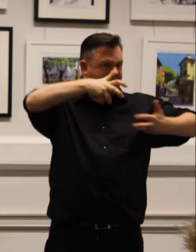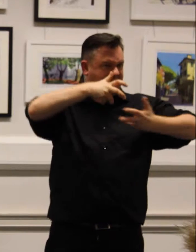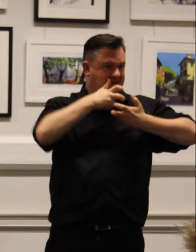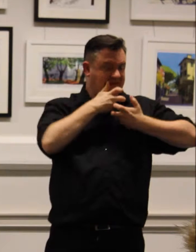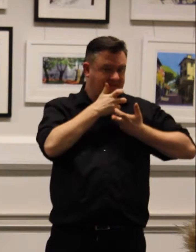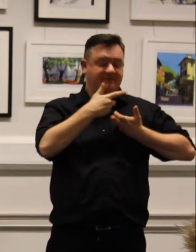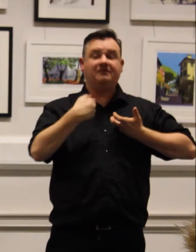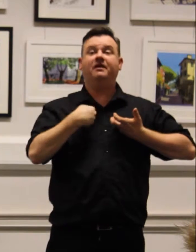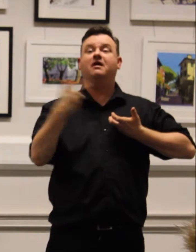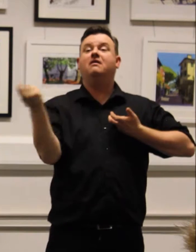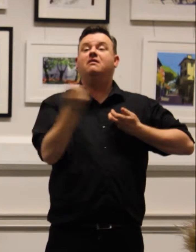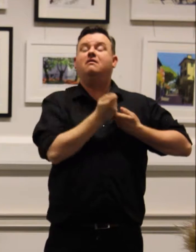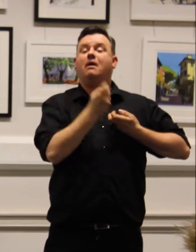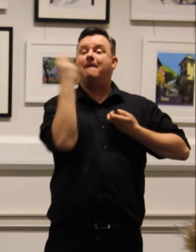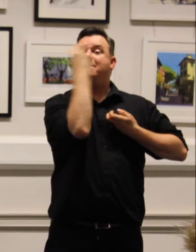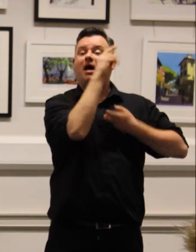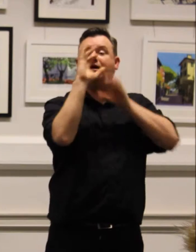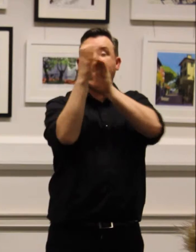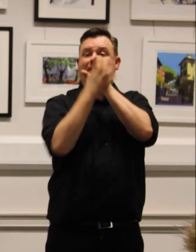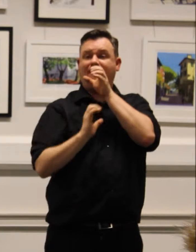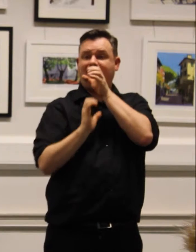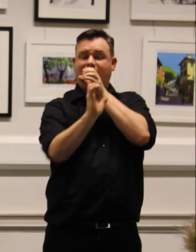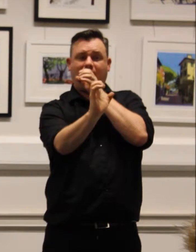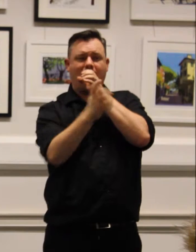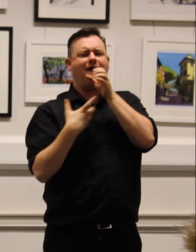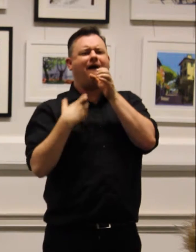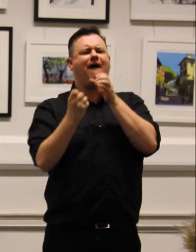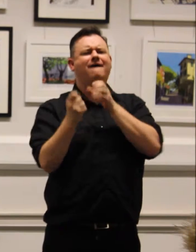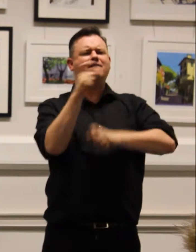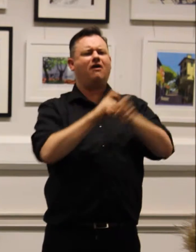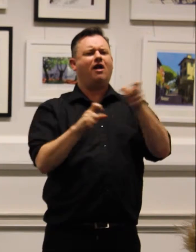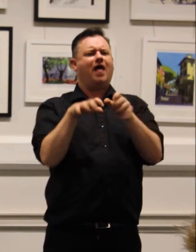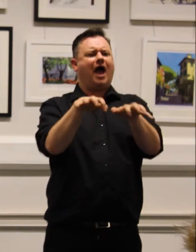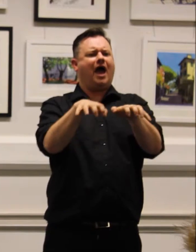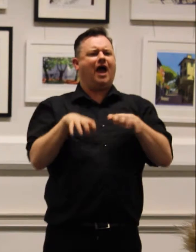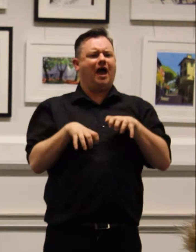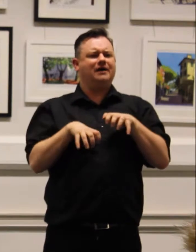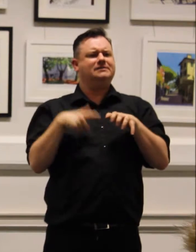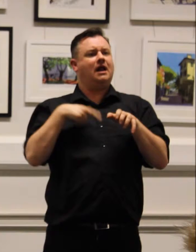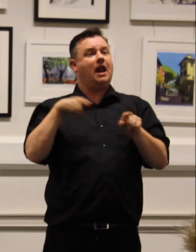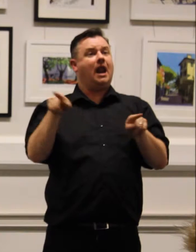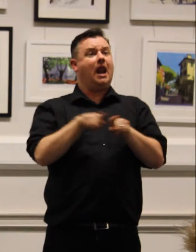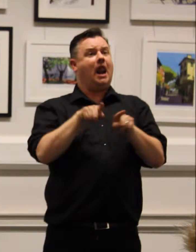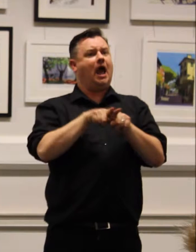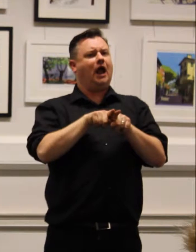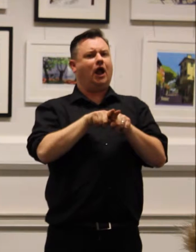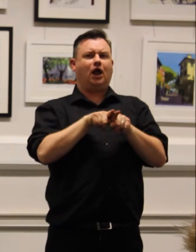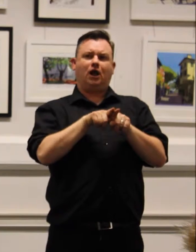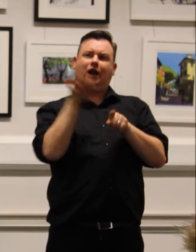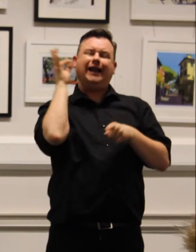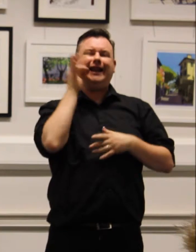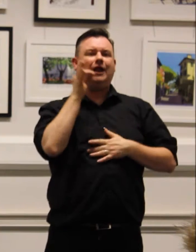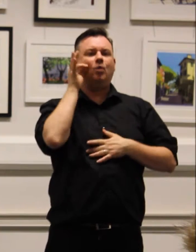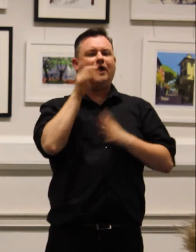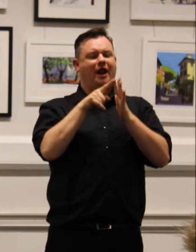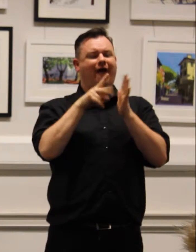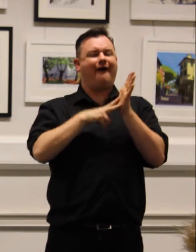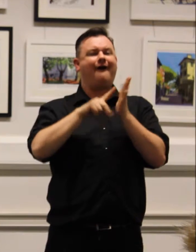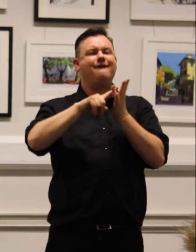elephants in glasses ringed with coloured eyes, creamy like liquid ivory. I wonder at the